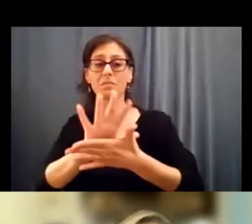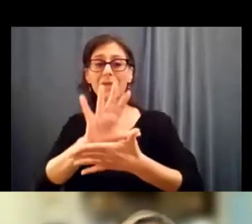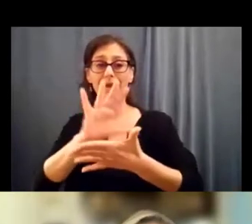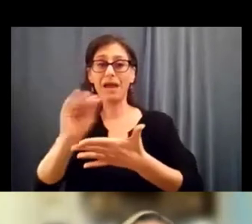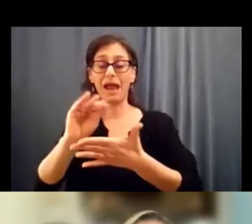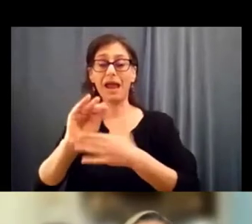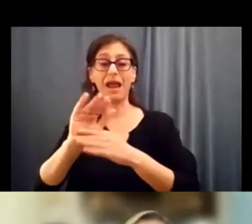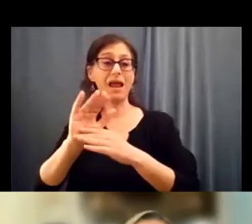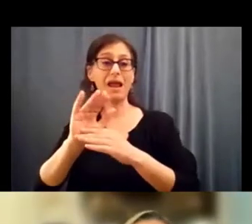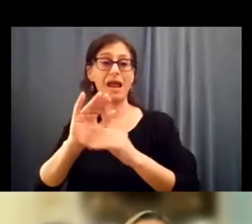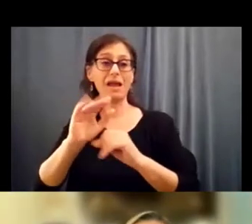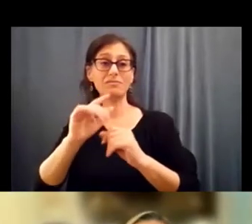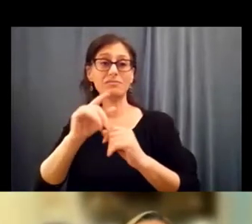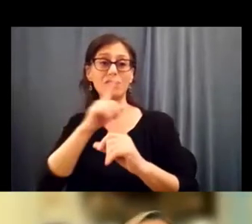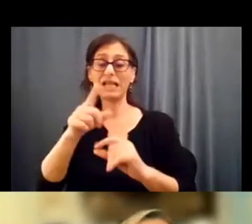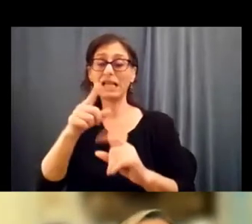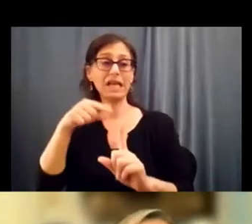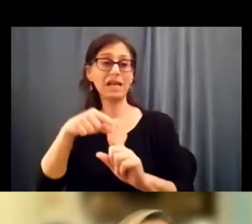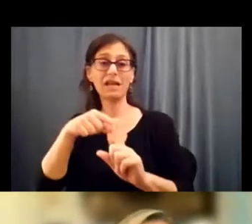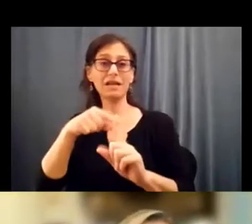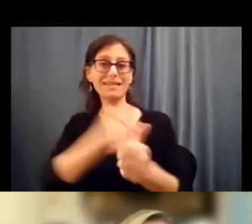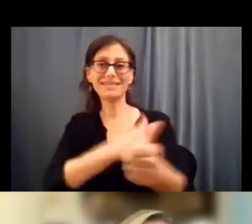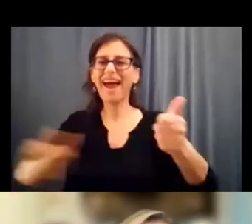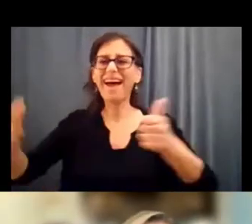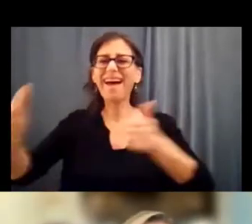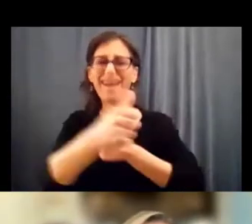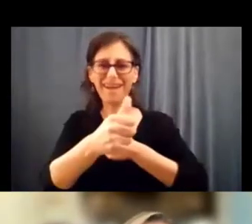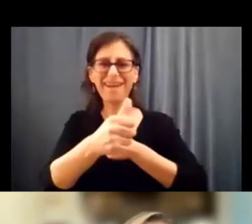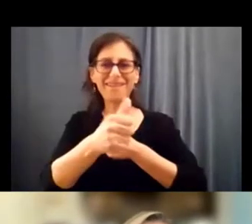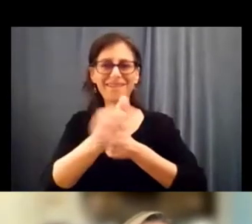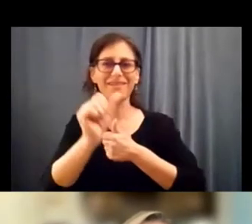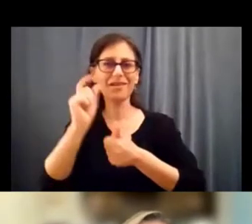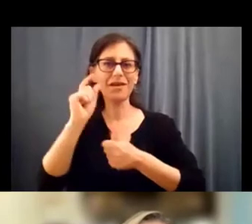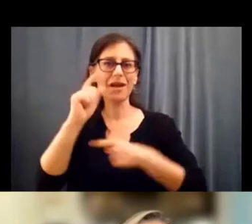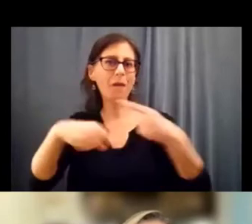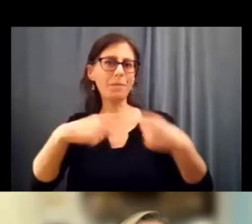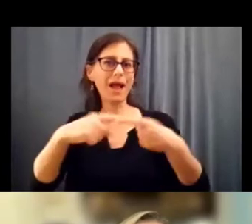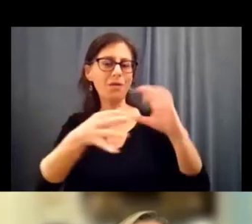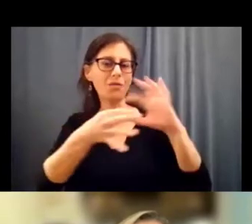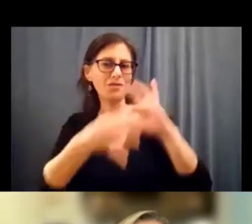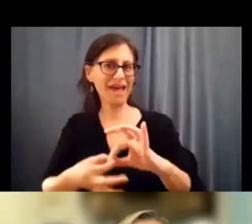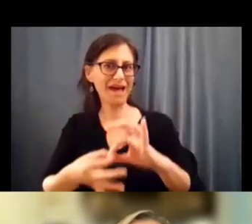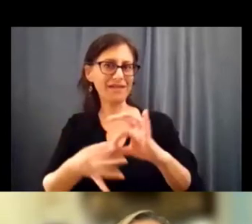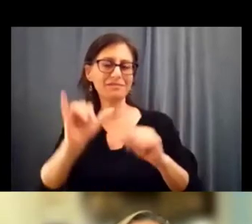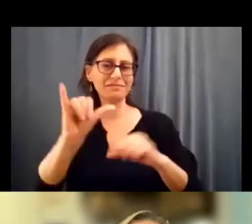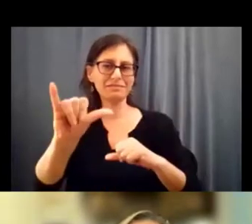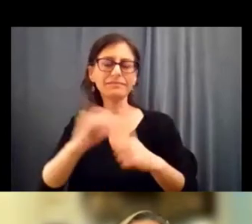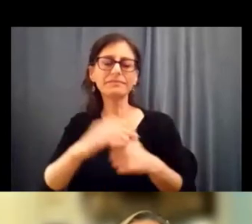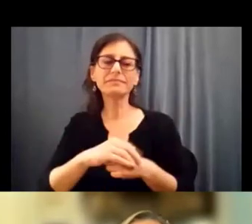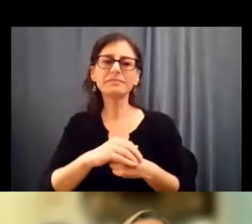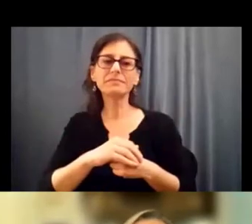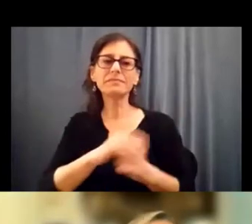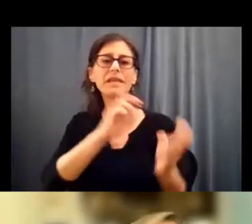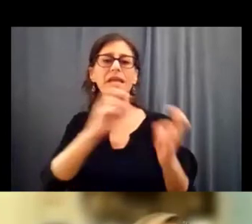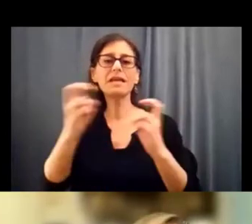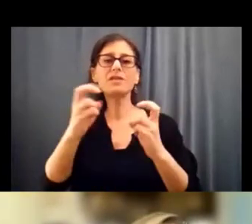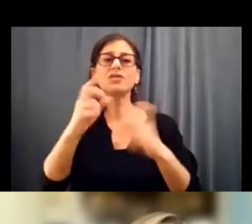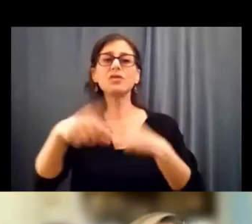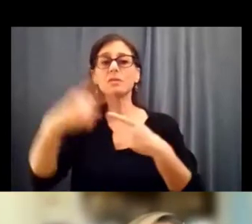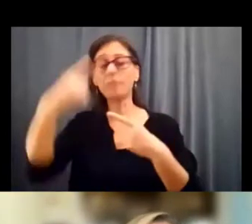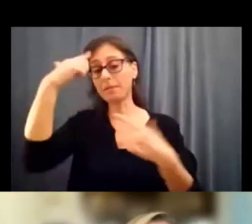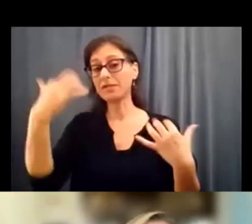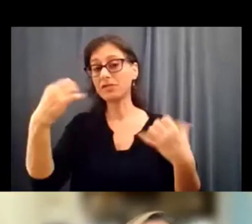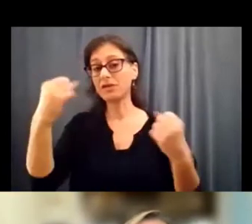film is way ahead of the curve on this, because those issues around mental health